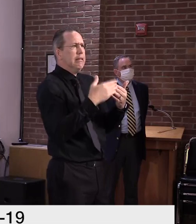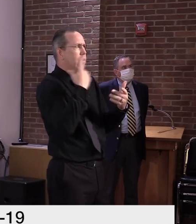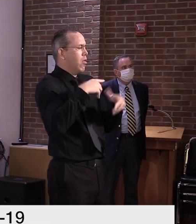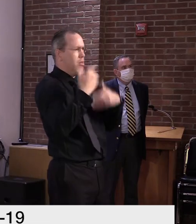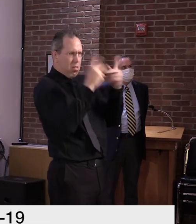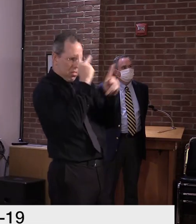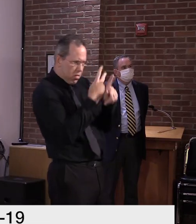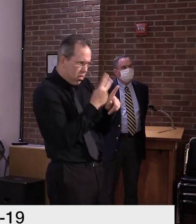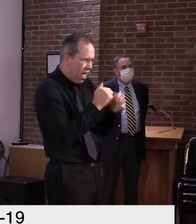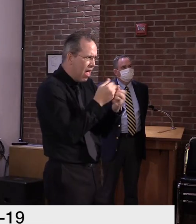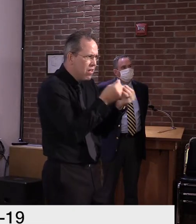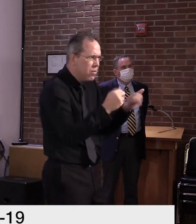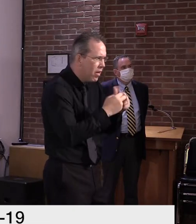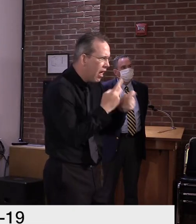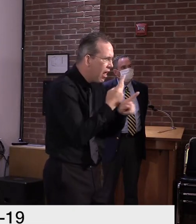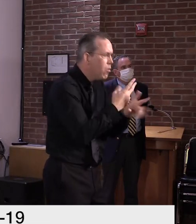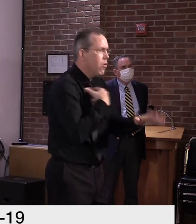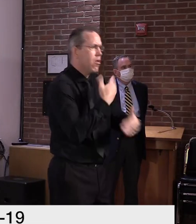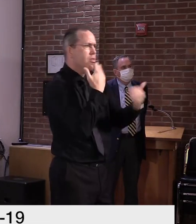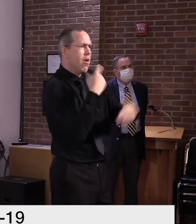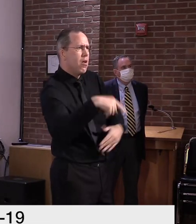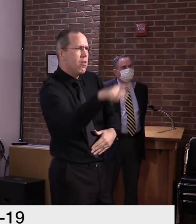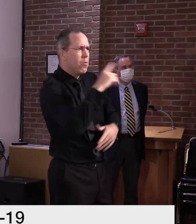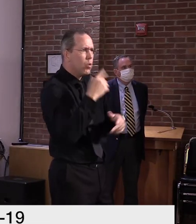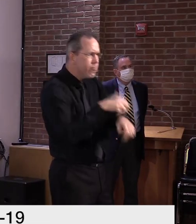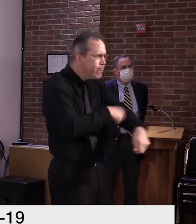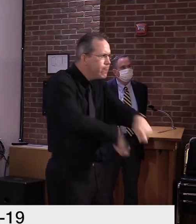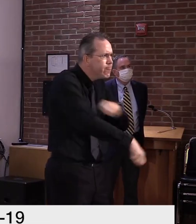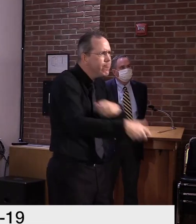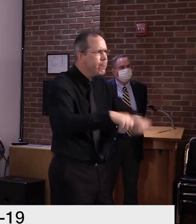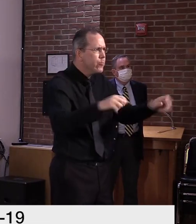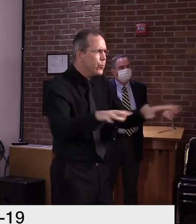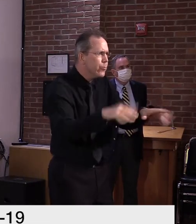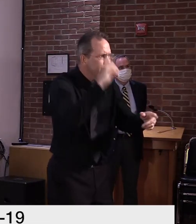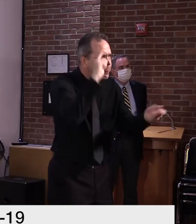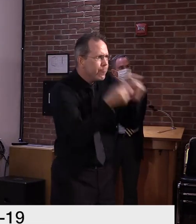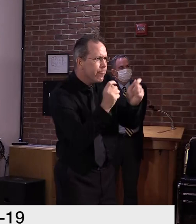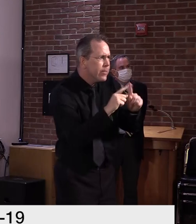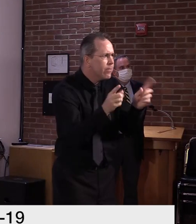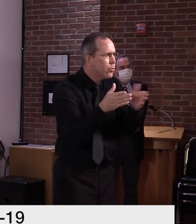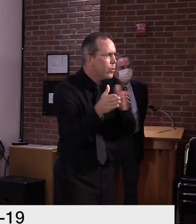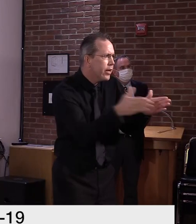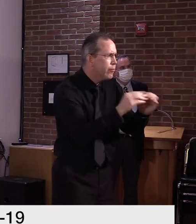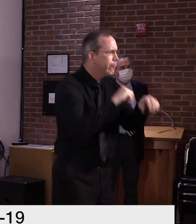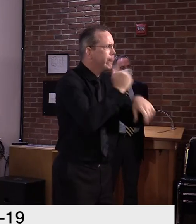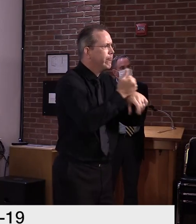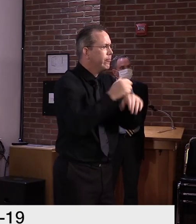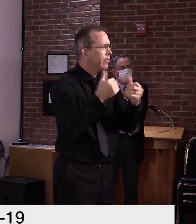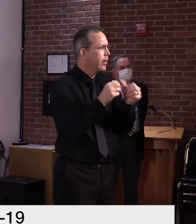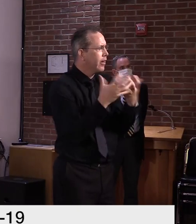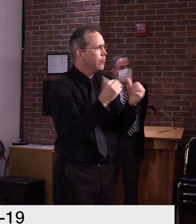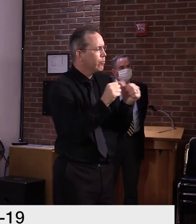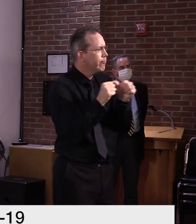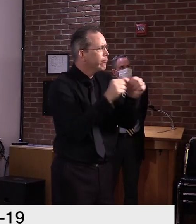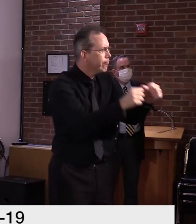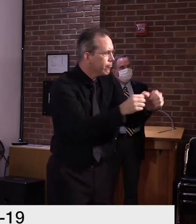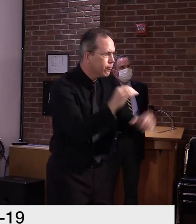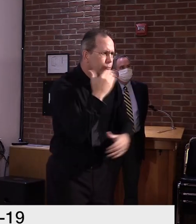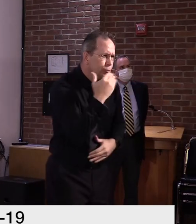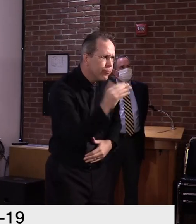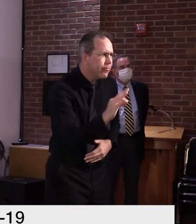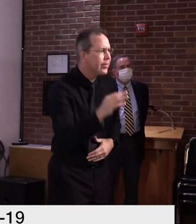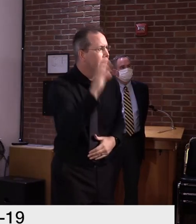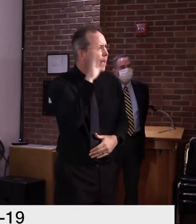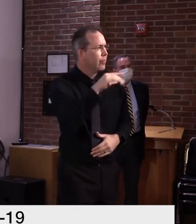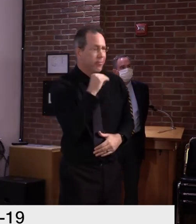we've said all along, there's no substitute for the learning that takes place in our schools. And parents